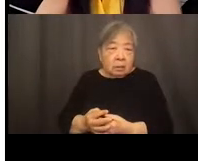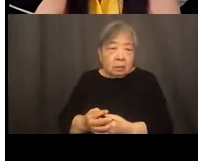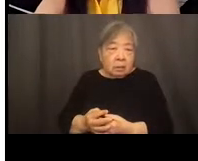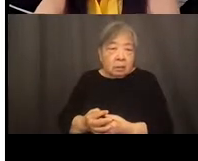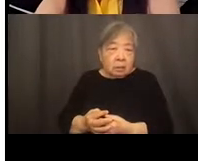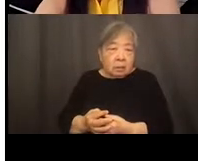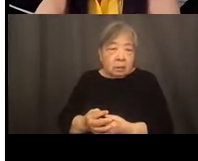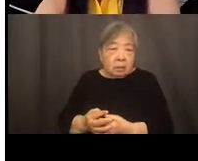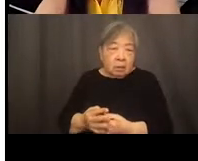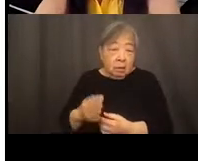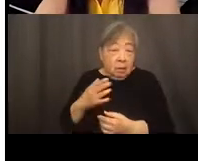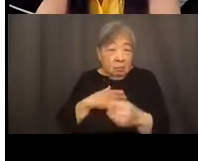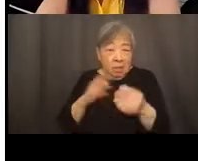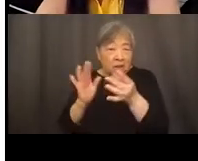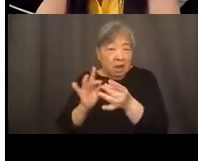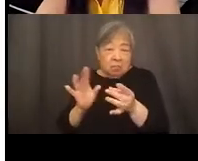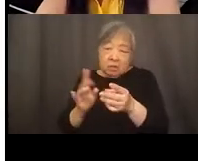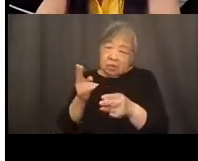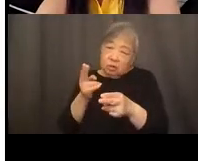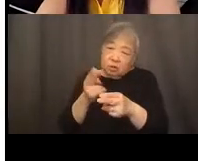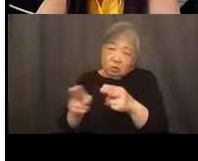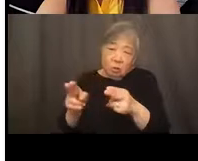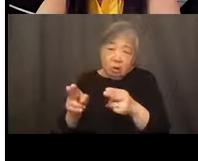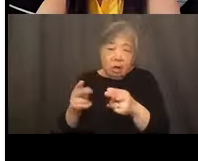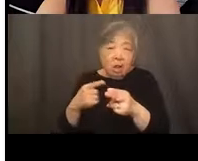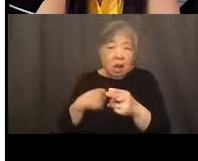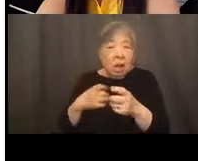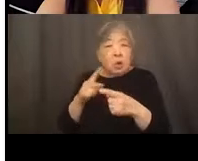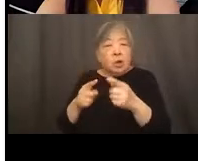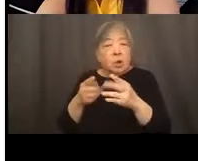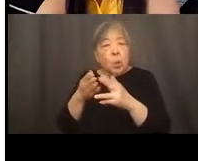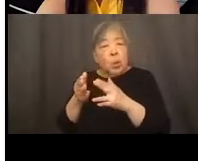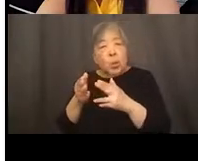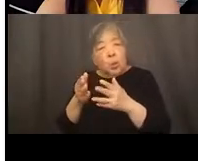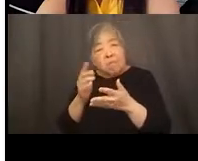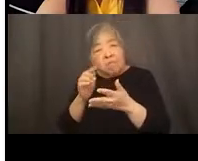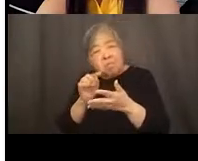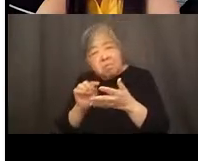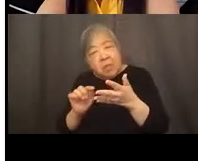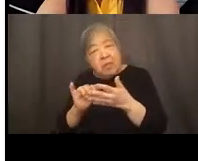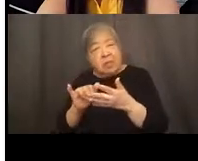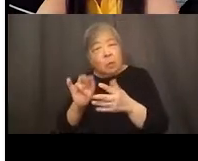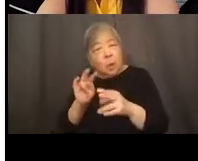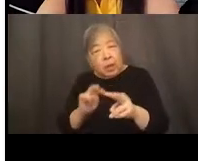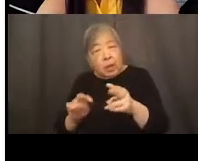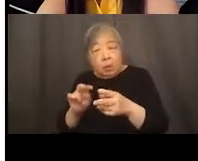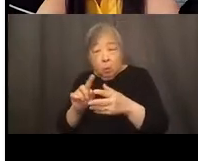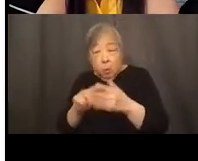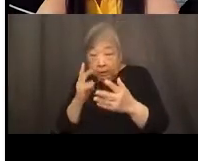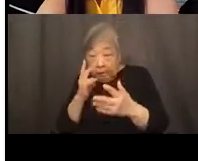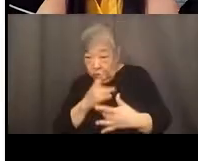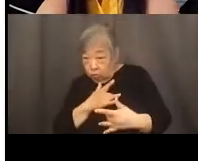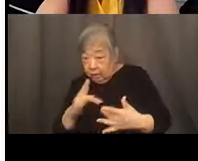So my comments are actually very short I just wanted to, you know, go through a couple of the things that we're looking at some of the trends that we're seeing and how that